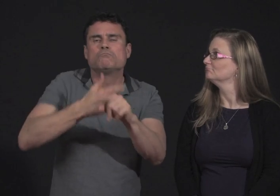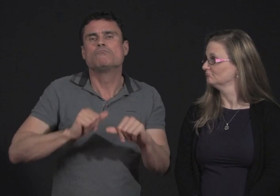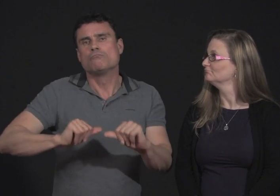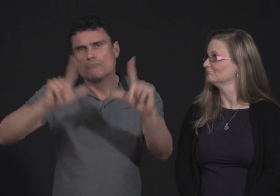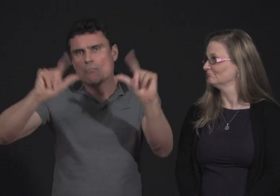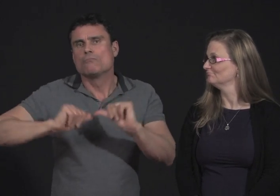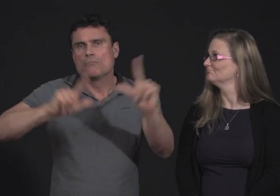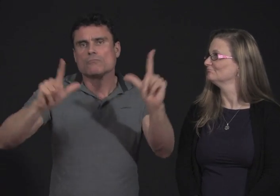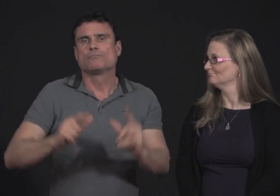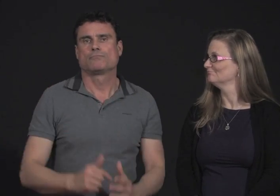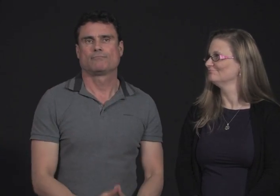will be posting more vlogs.